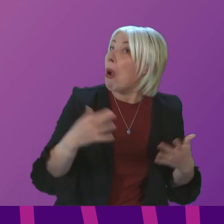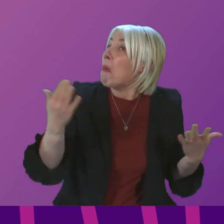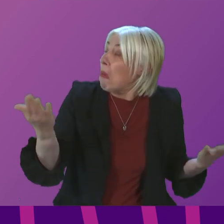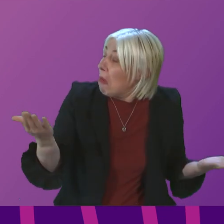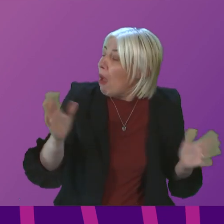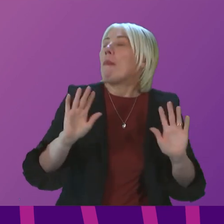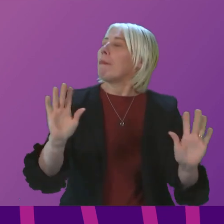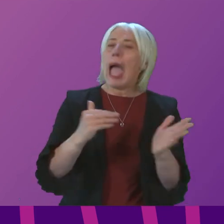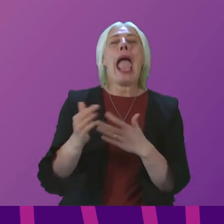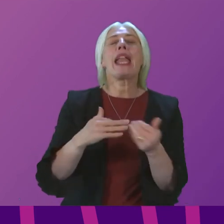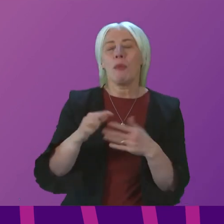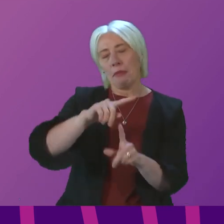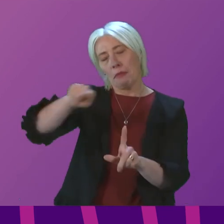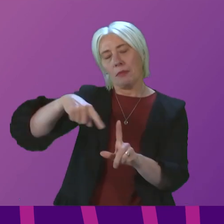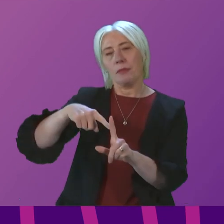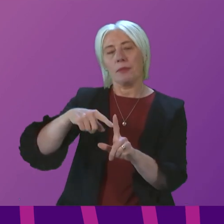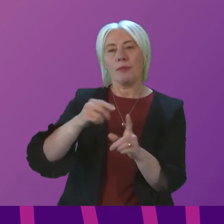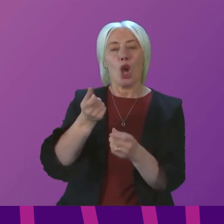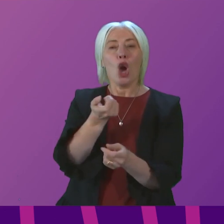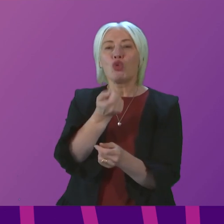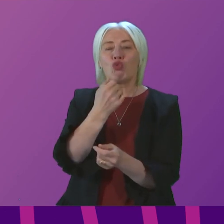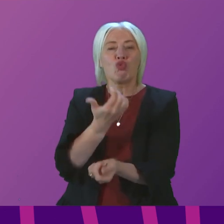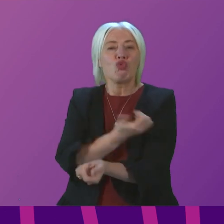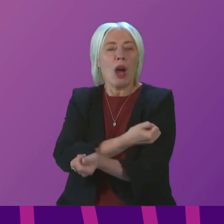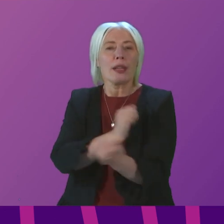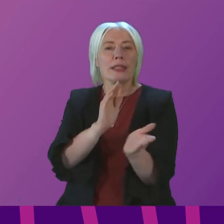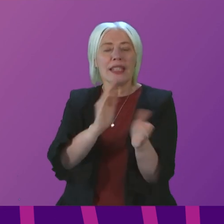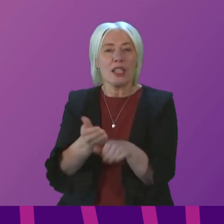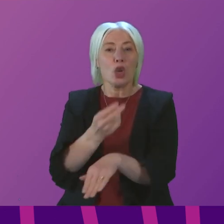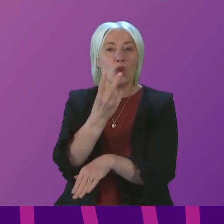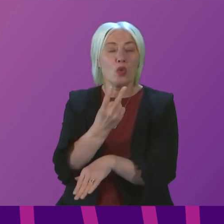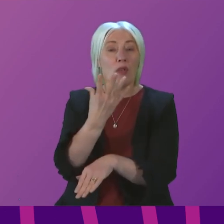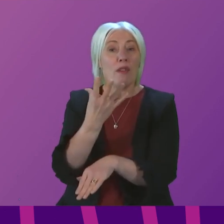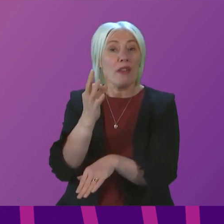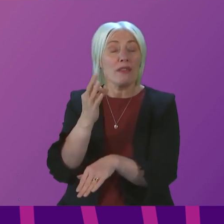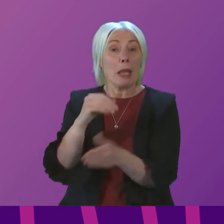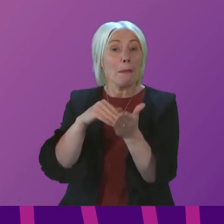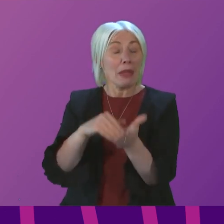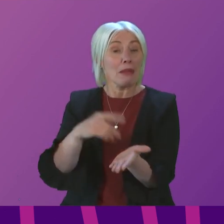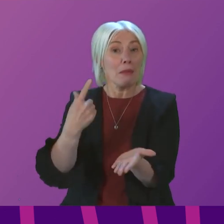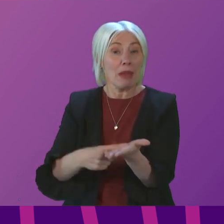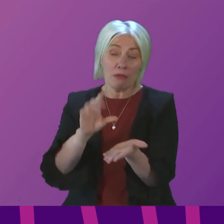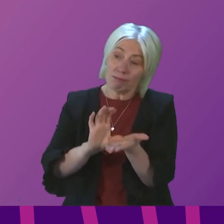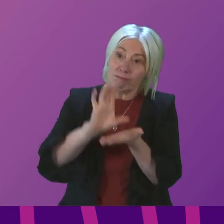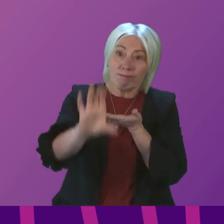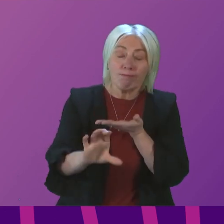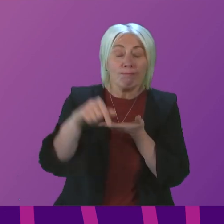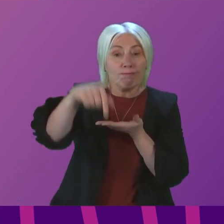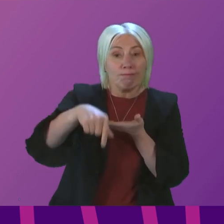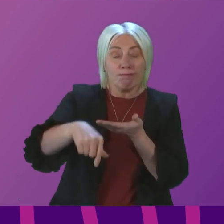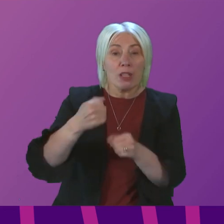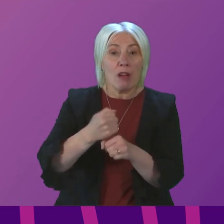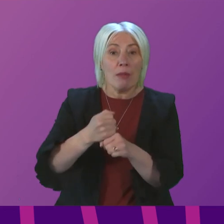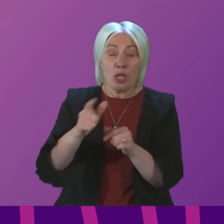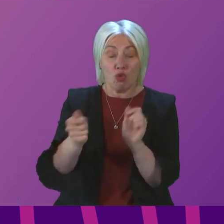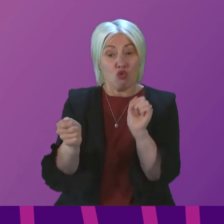let's get back to the issue. On drugs death, £250 million of investment pledged and secured by this government to